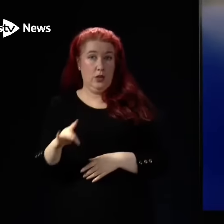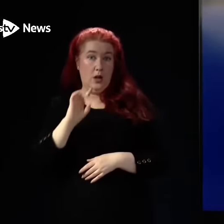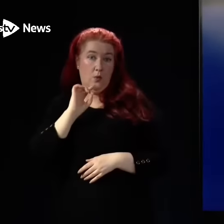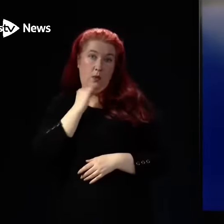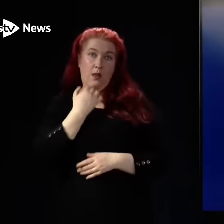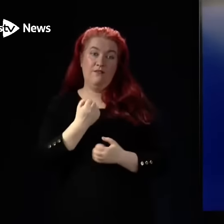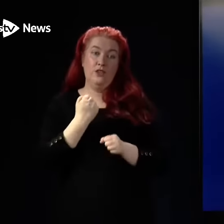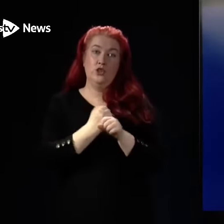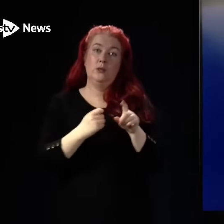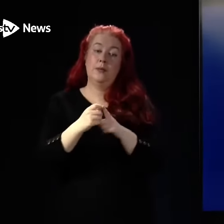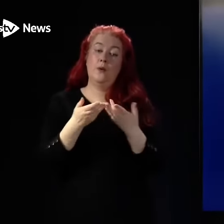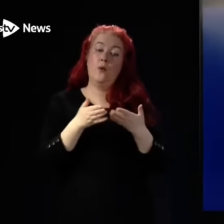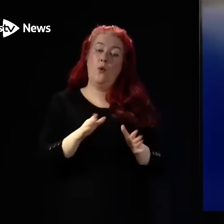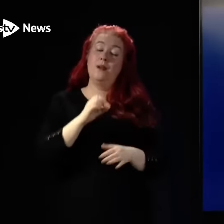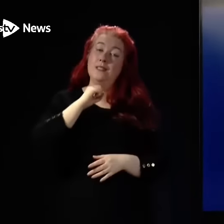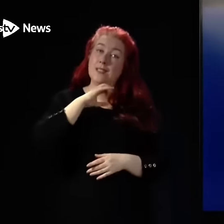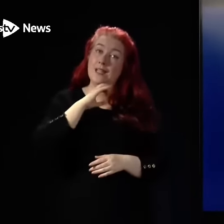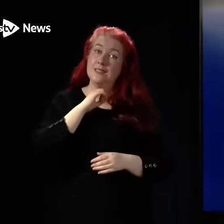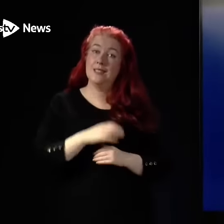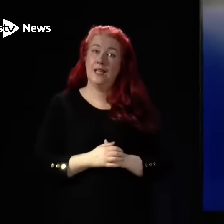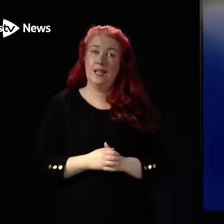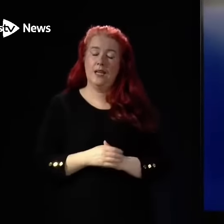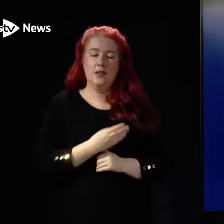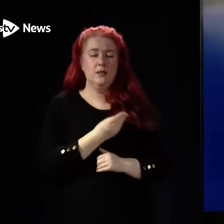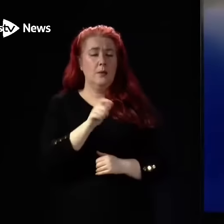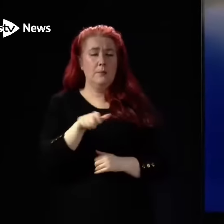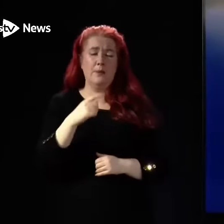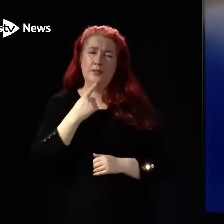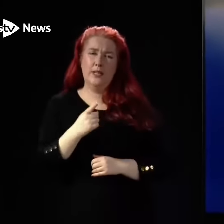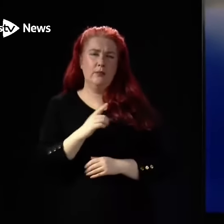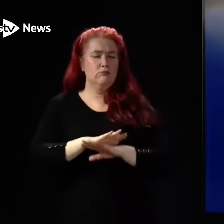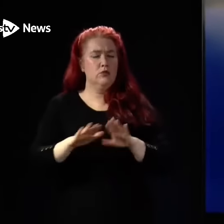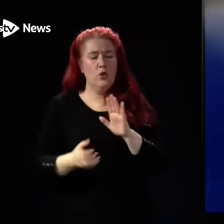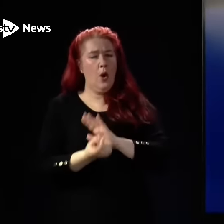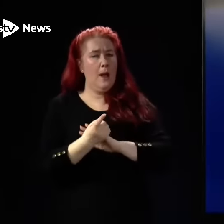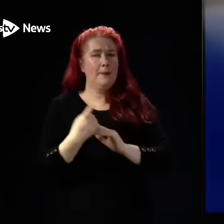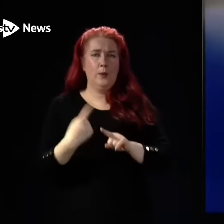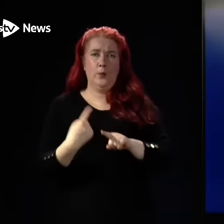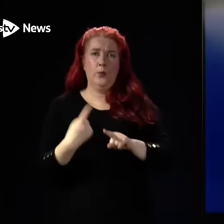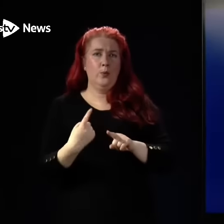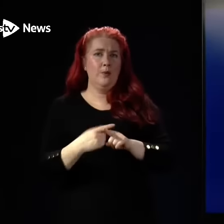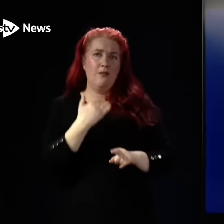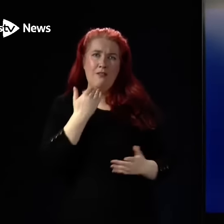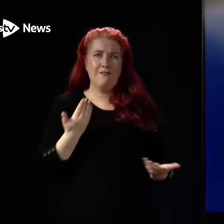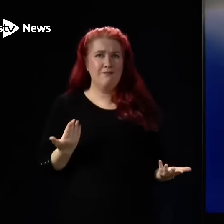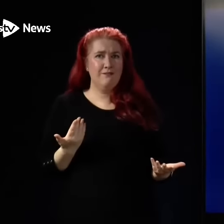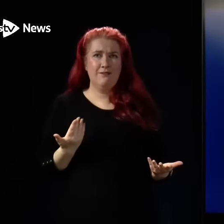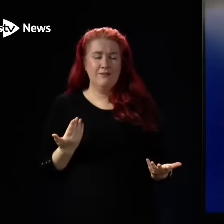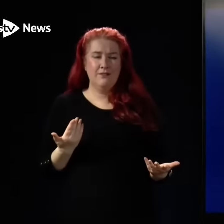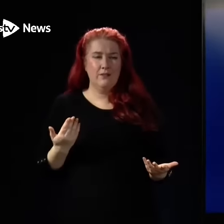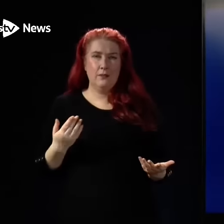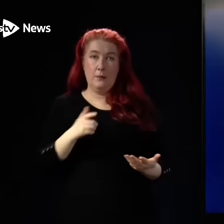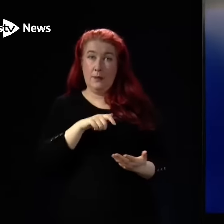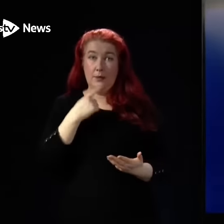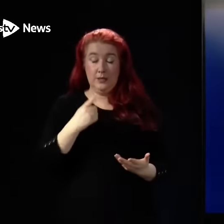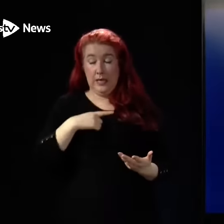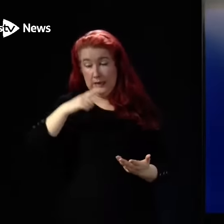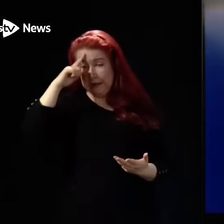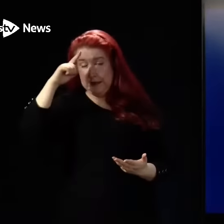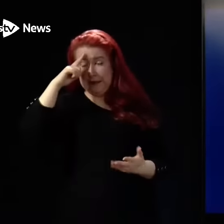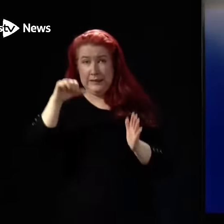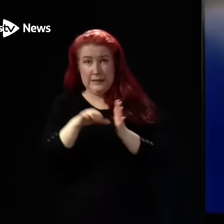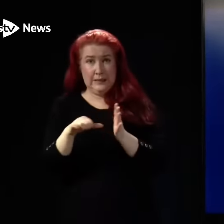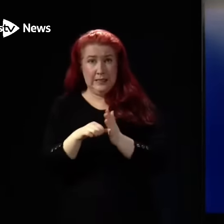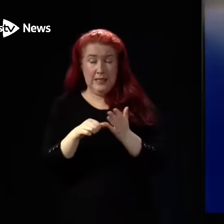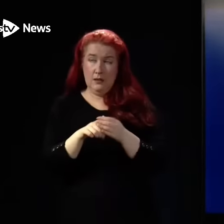Some people would suggest that this is not happening fast enough because the reality for many people is that they simply cannot get a GP's